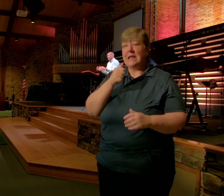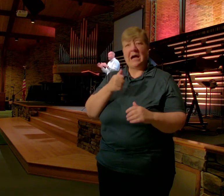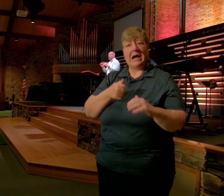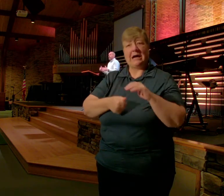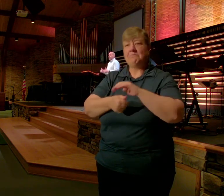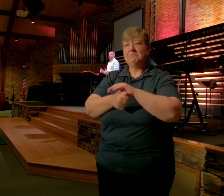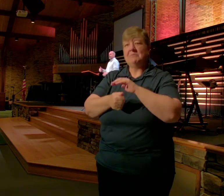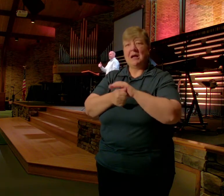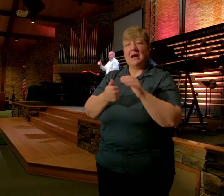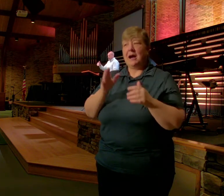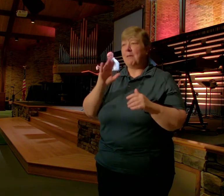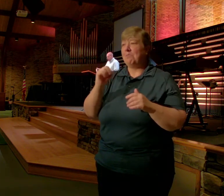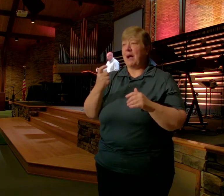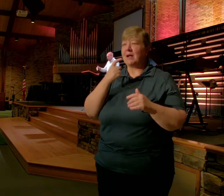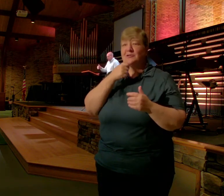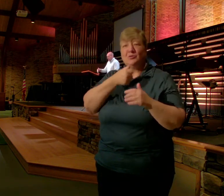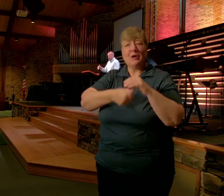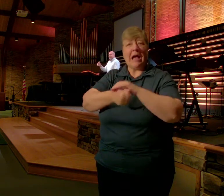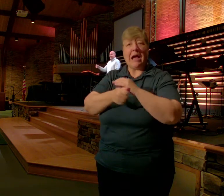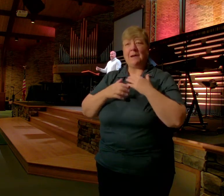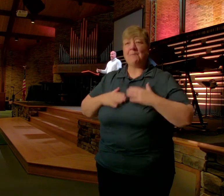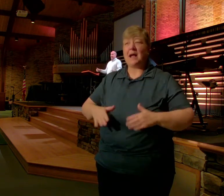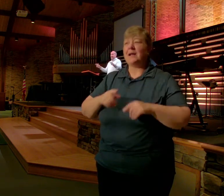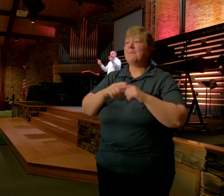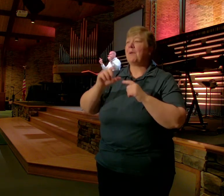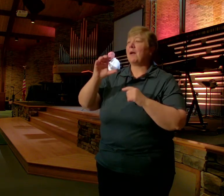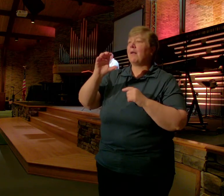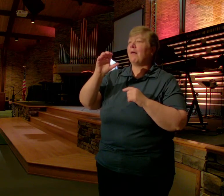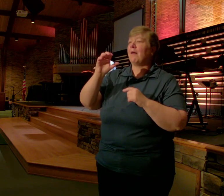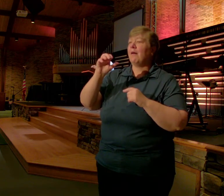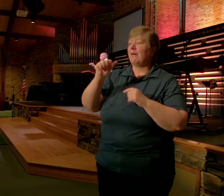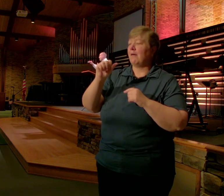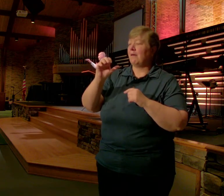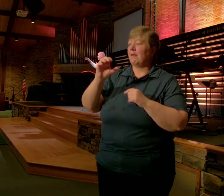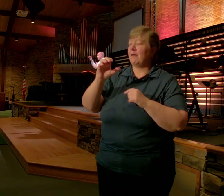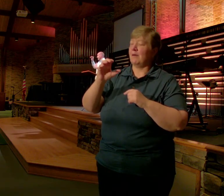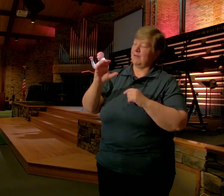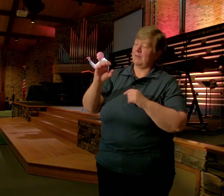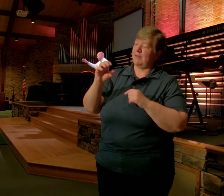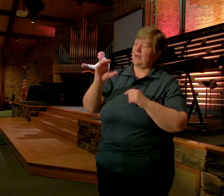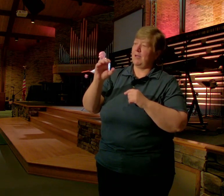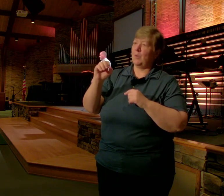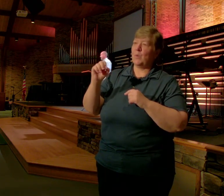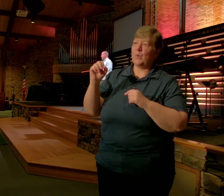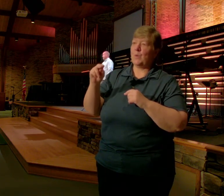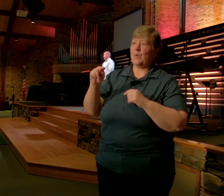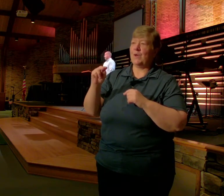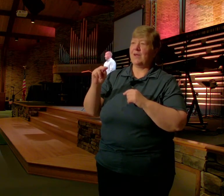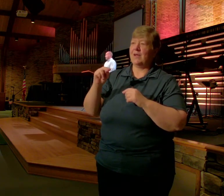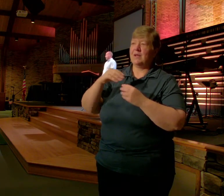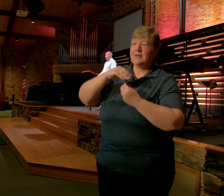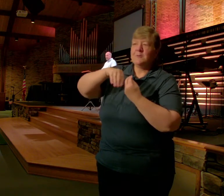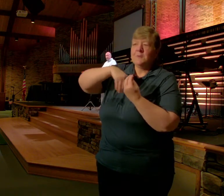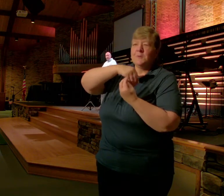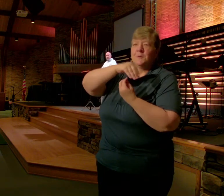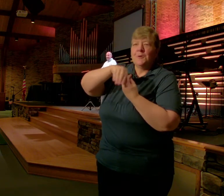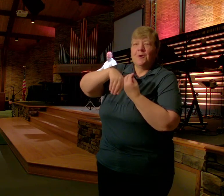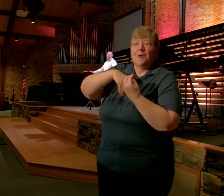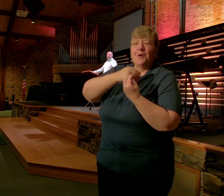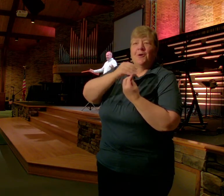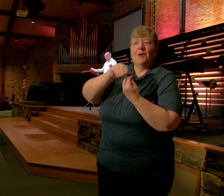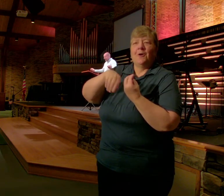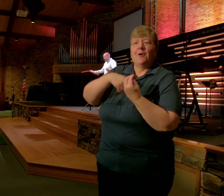But A Cocoon In Which The Body Is Kept Until God Sets It Free To Fly Resurrection